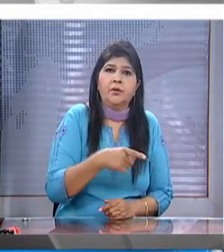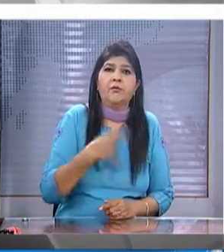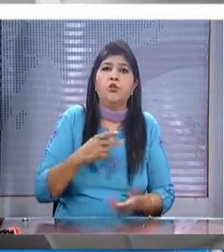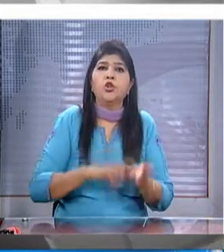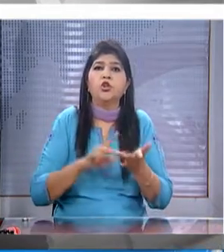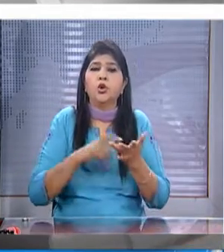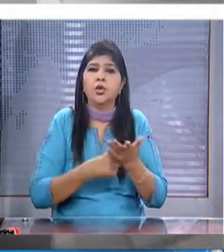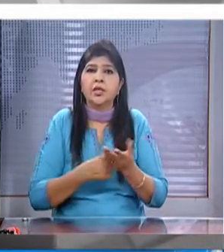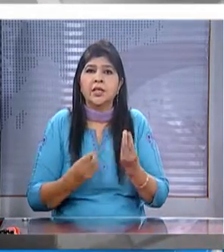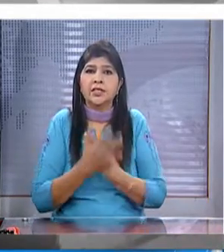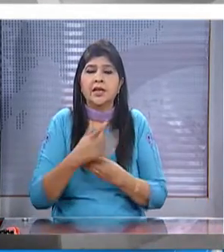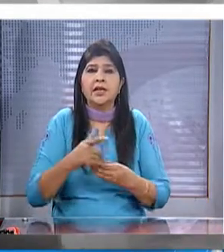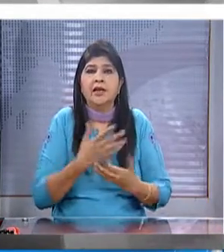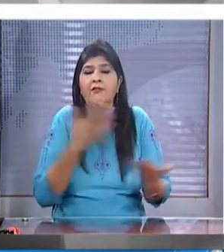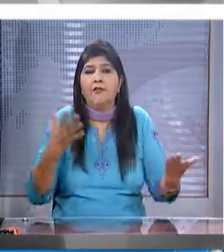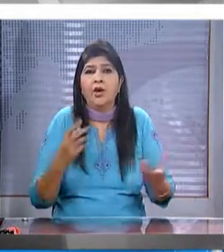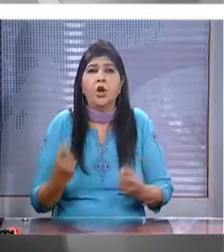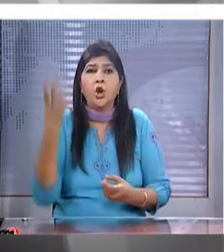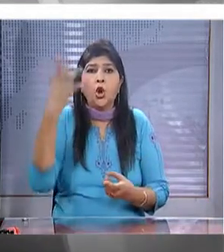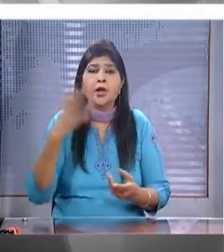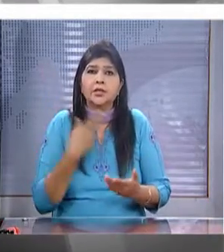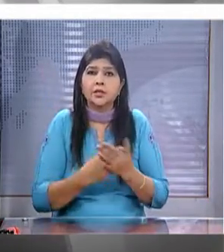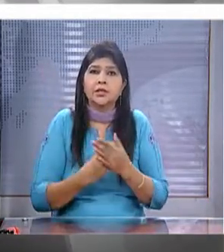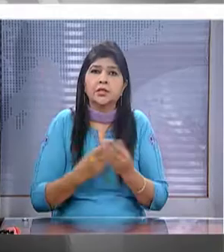while the north has launched a flurry of rockets